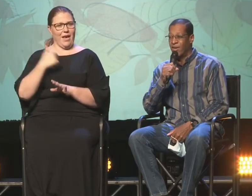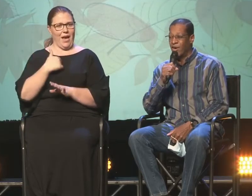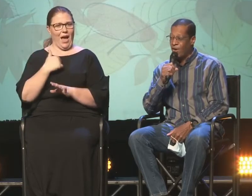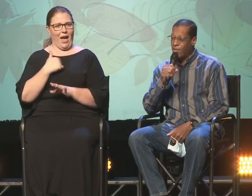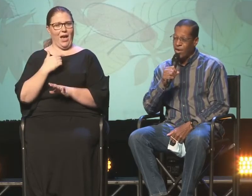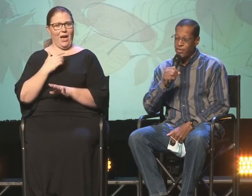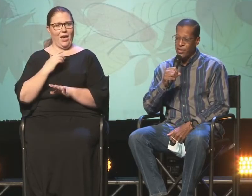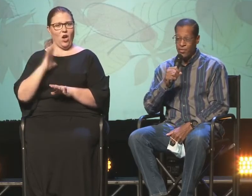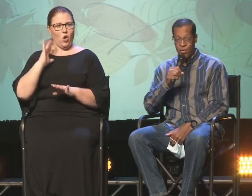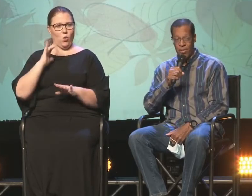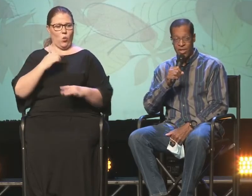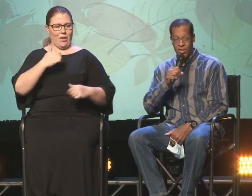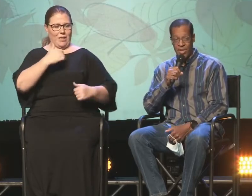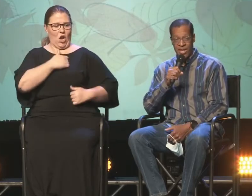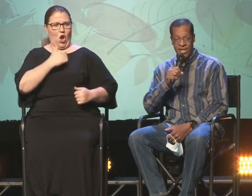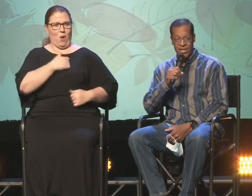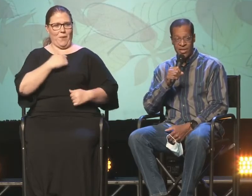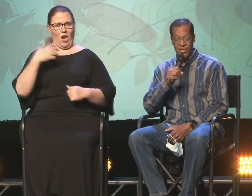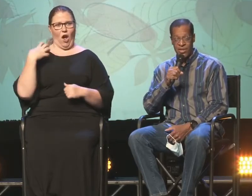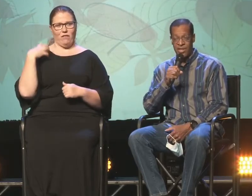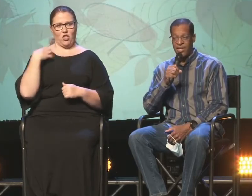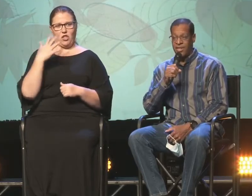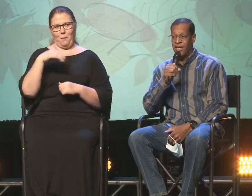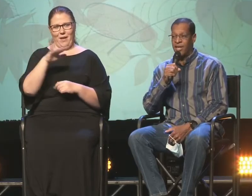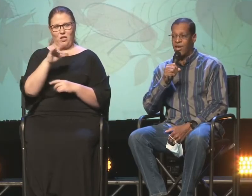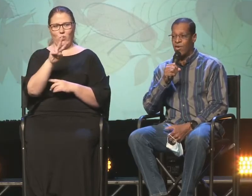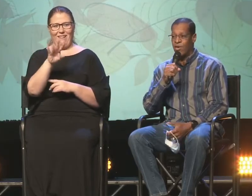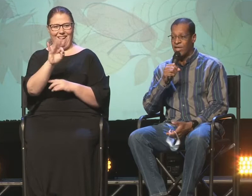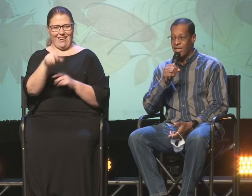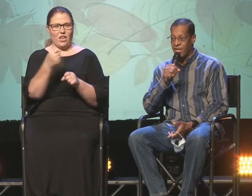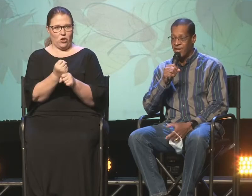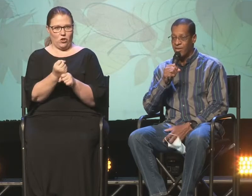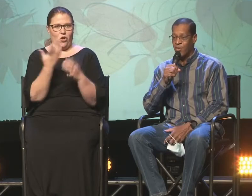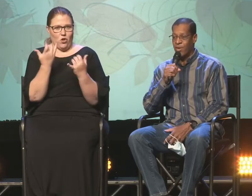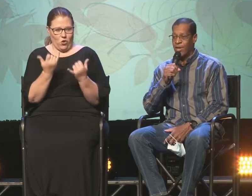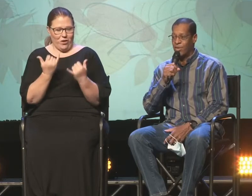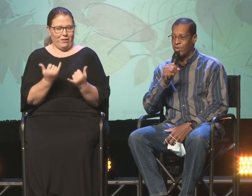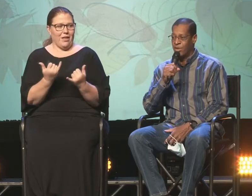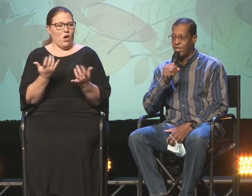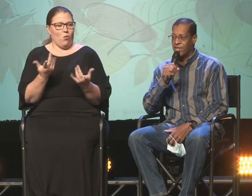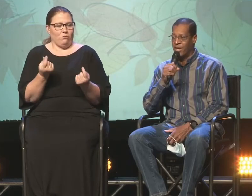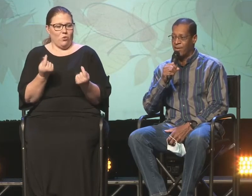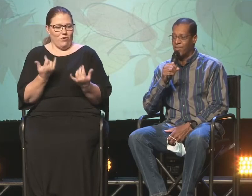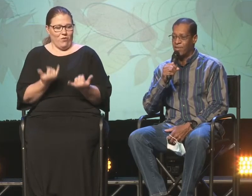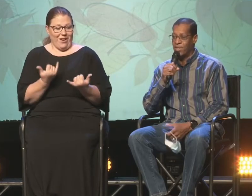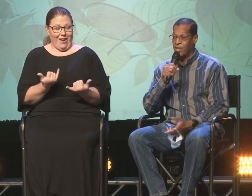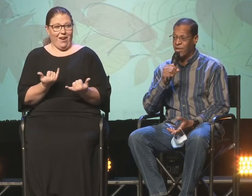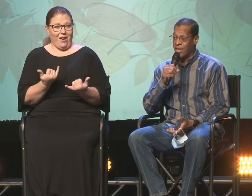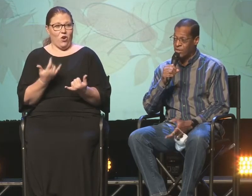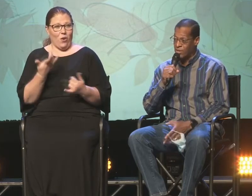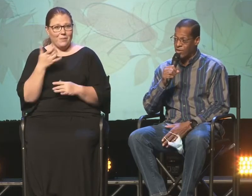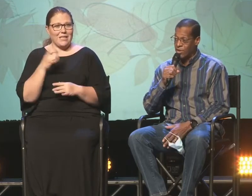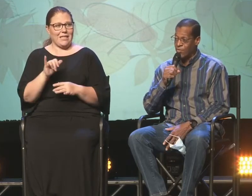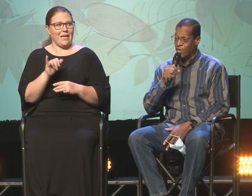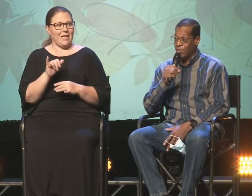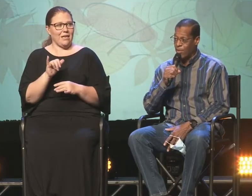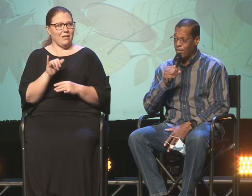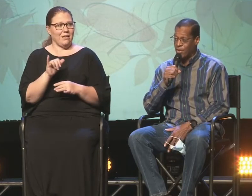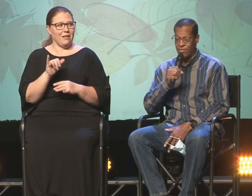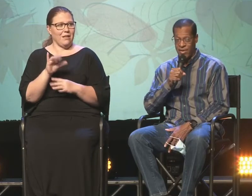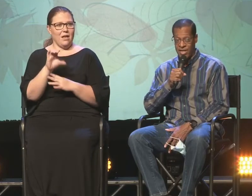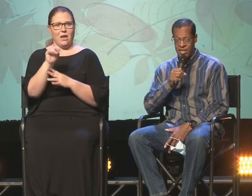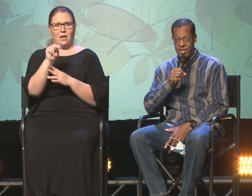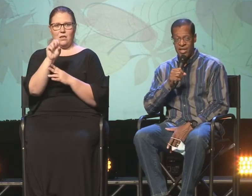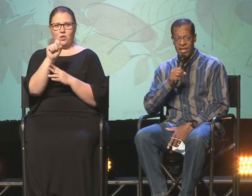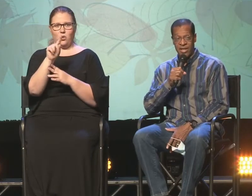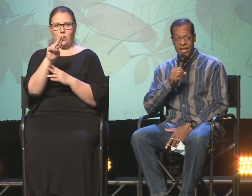army officer for about 29 years. Currently, what I'm doing is I'm still a consultant for the Department